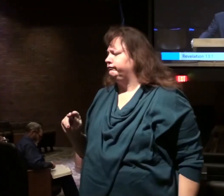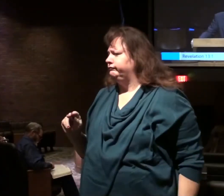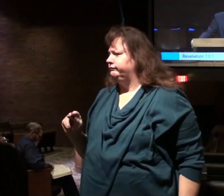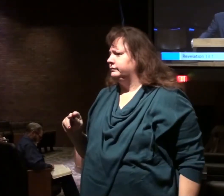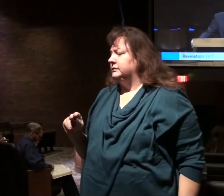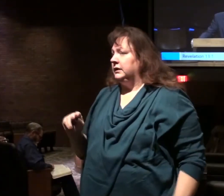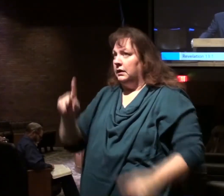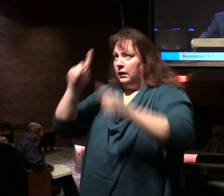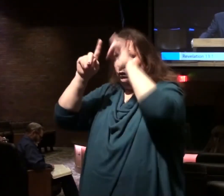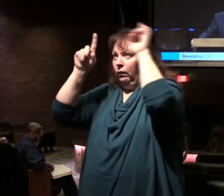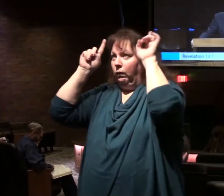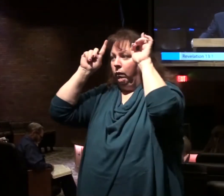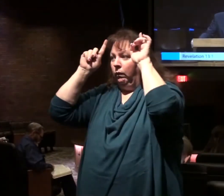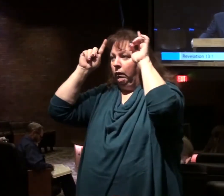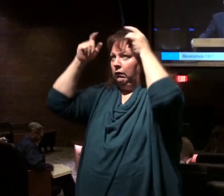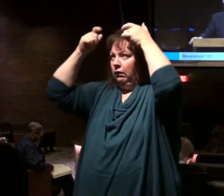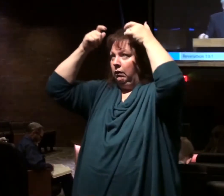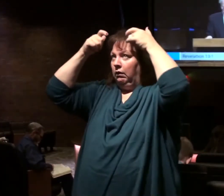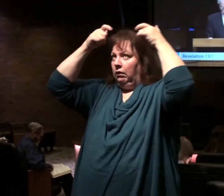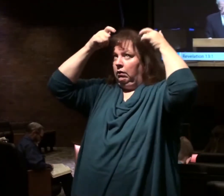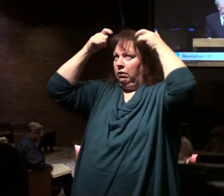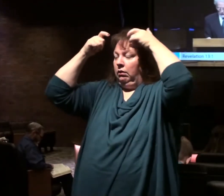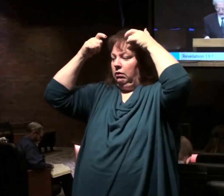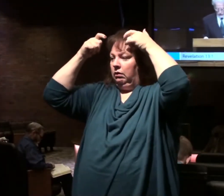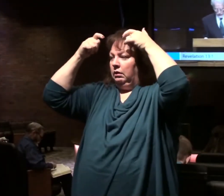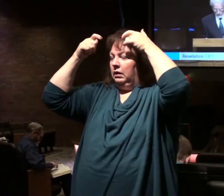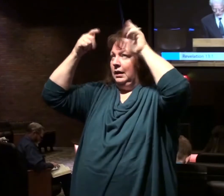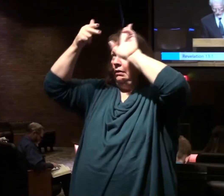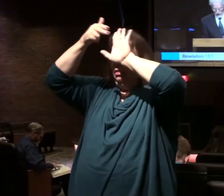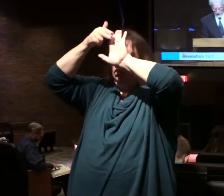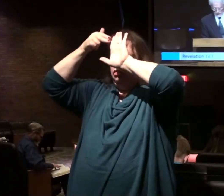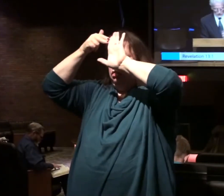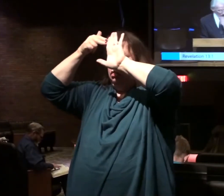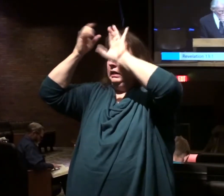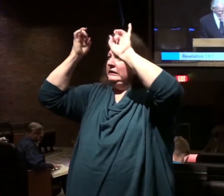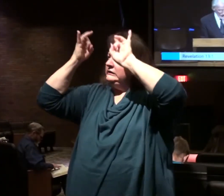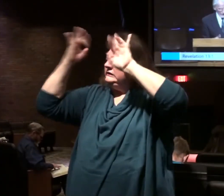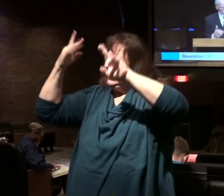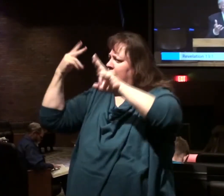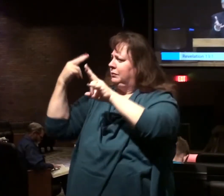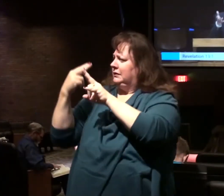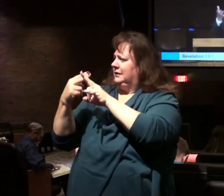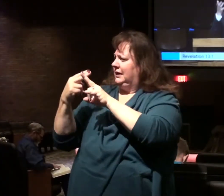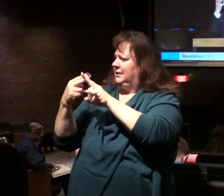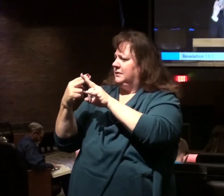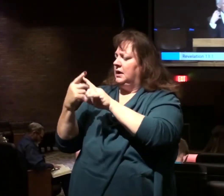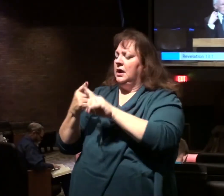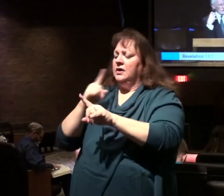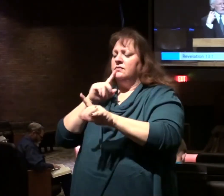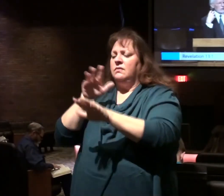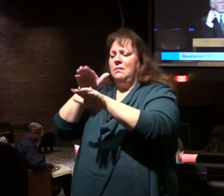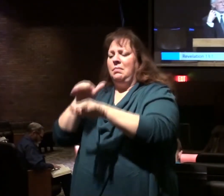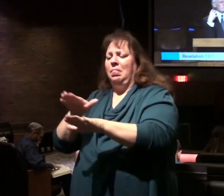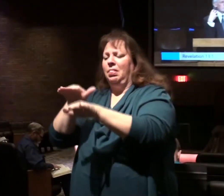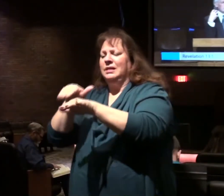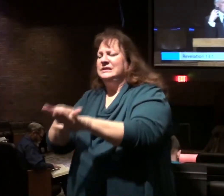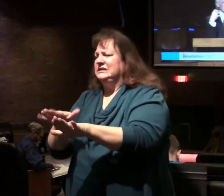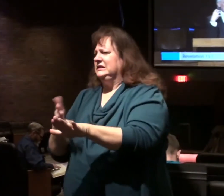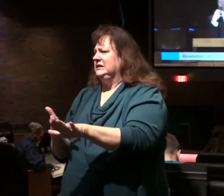On his horns were ten diadems, on his head were blasphemous names. Coming out of the sea, this beast,